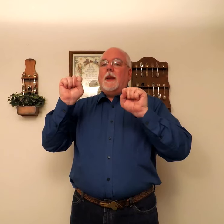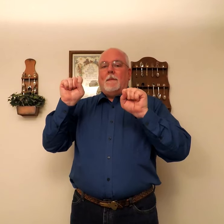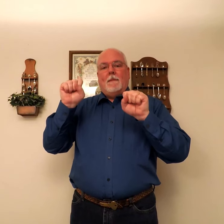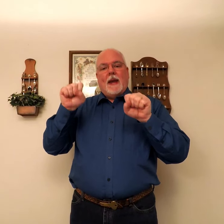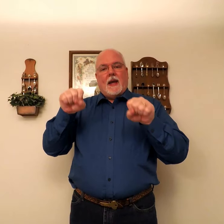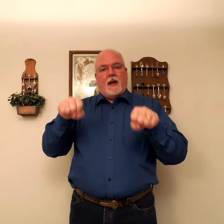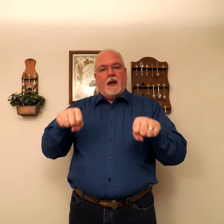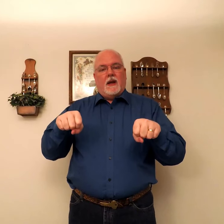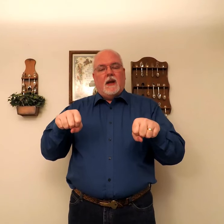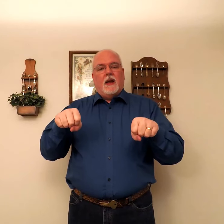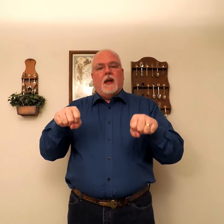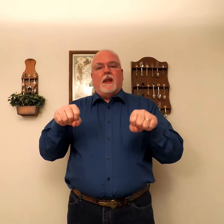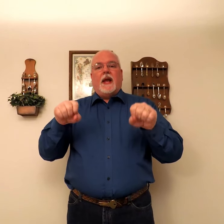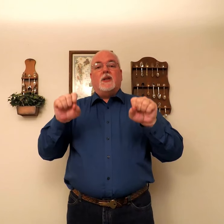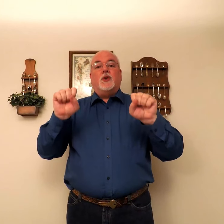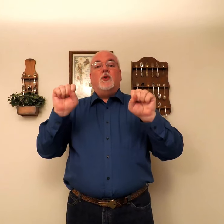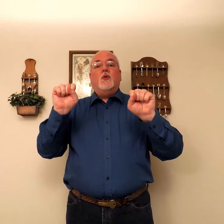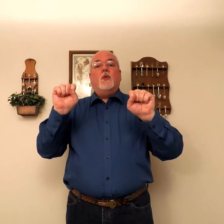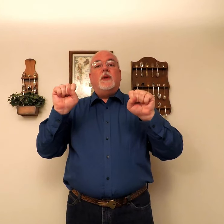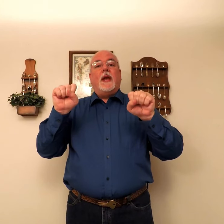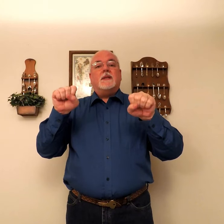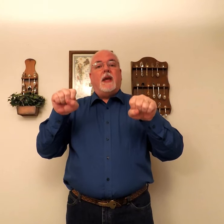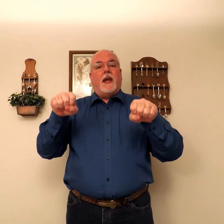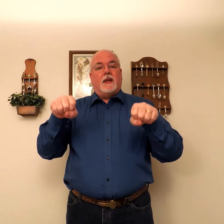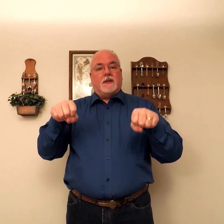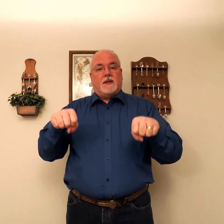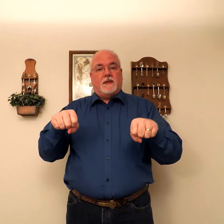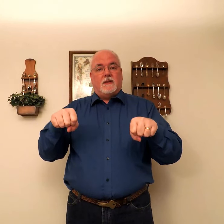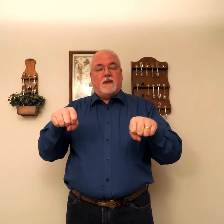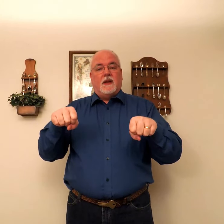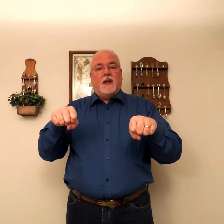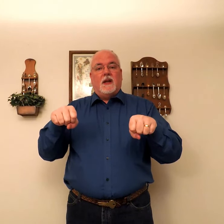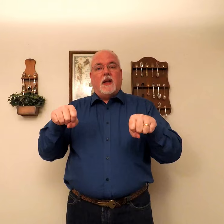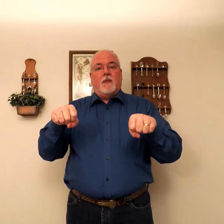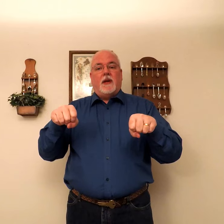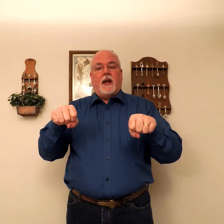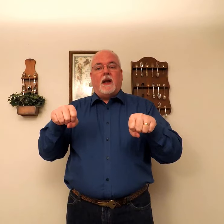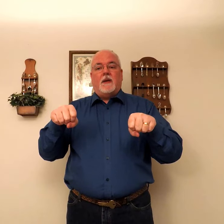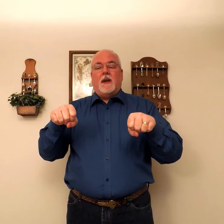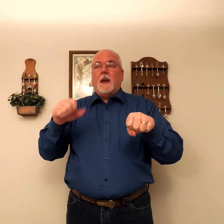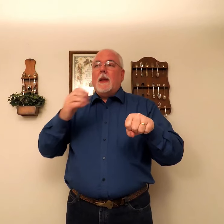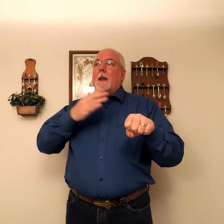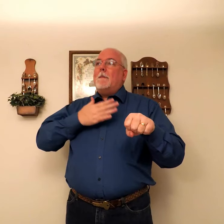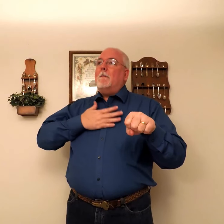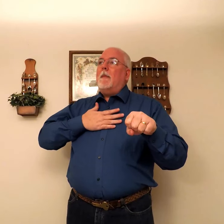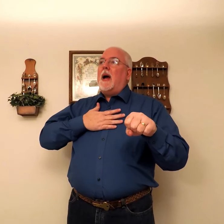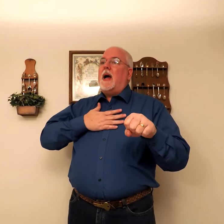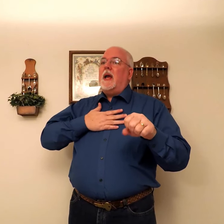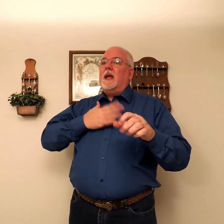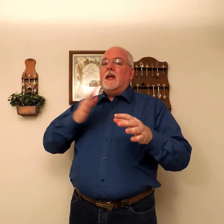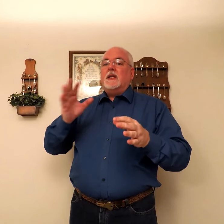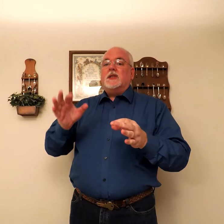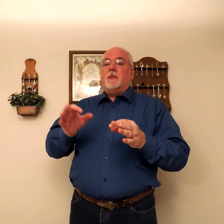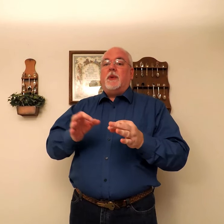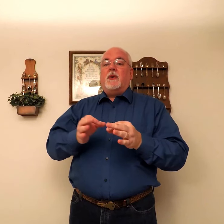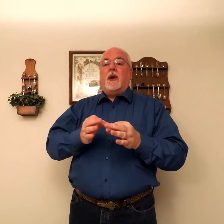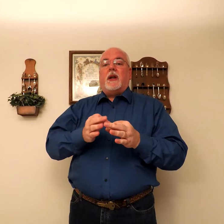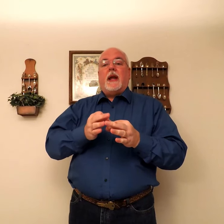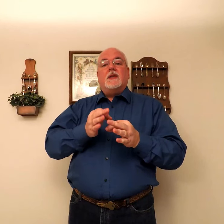May. As two yes hands. Coming down. My. Spirit and